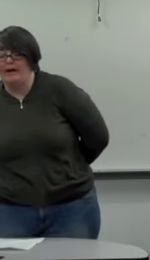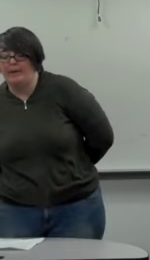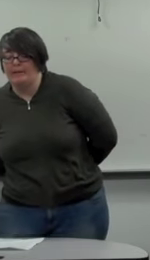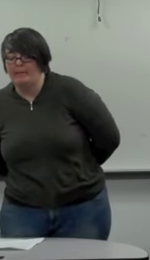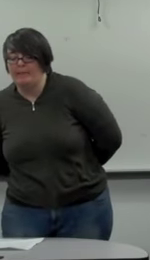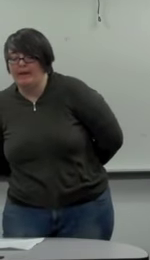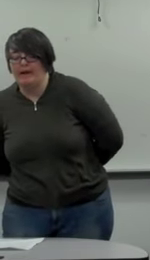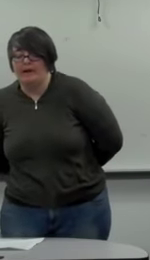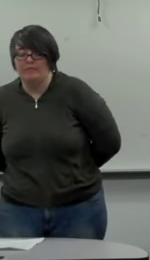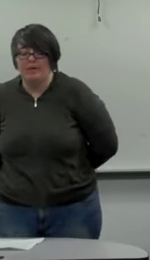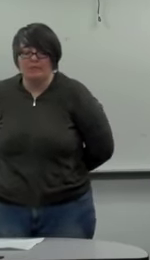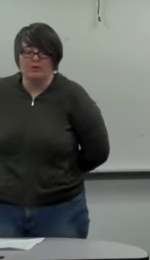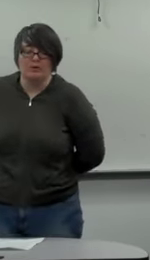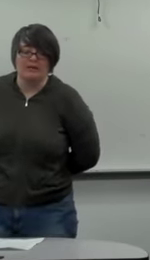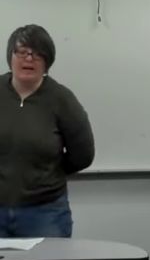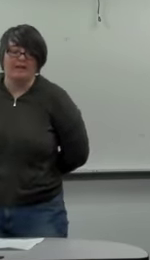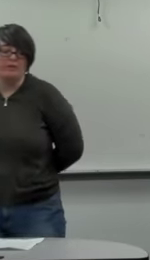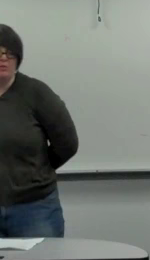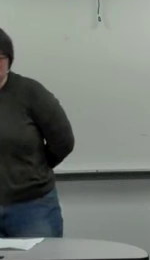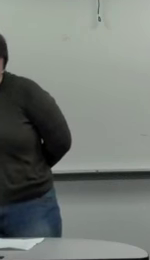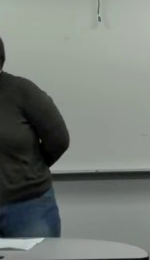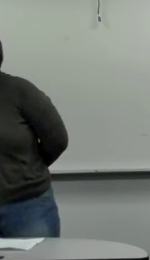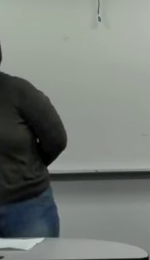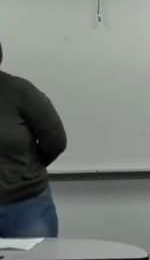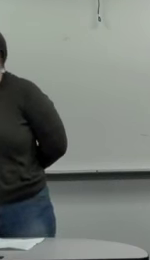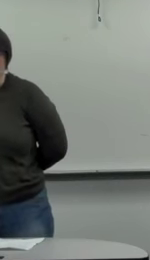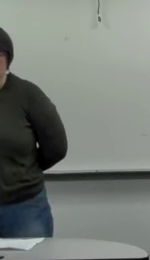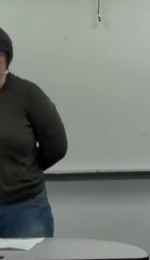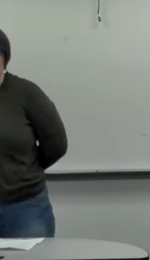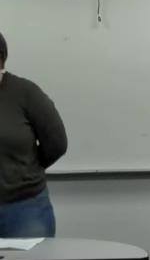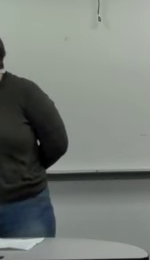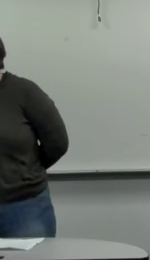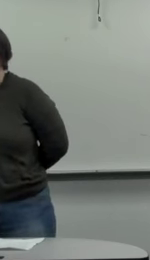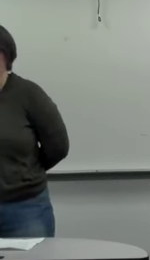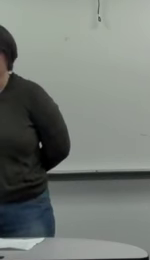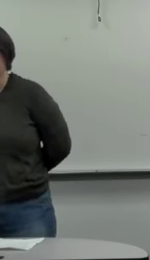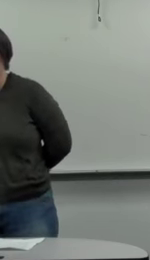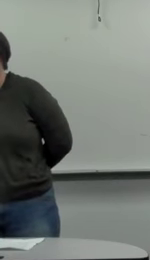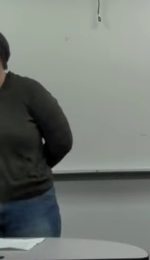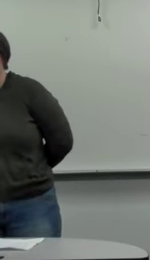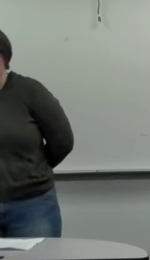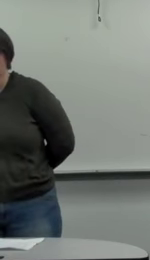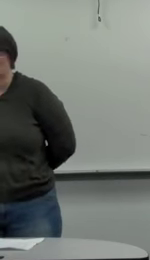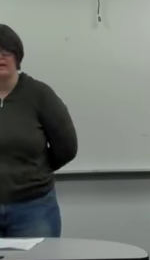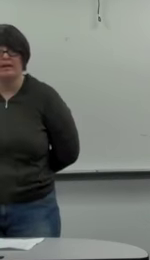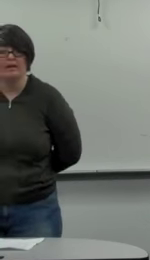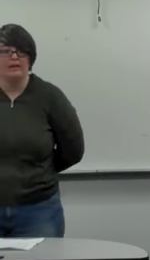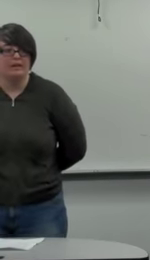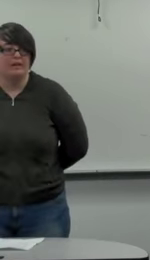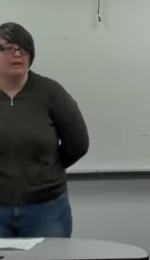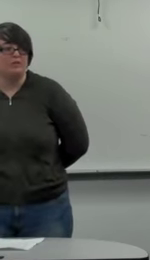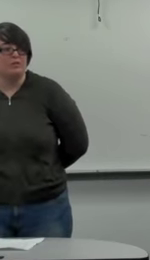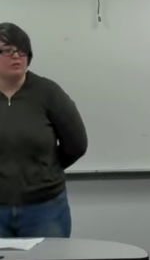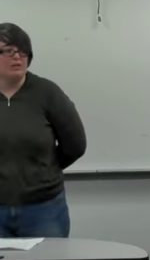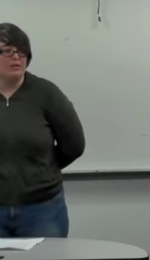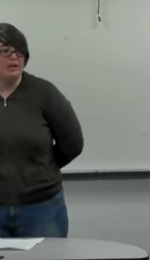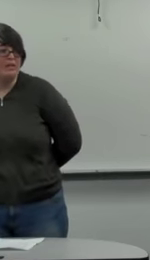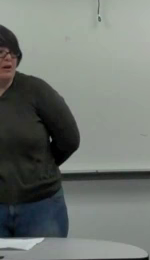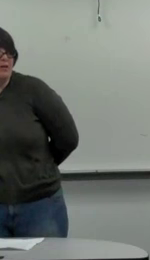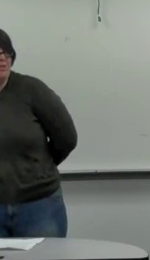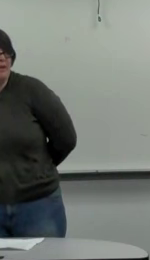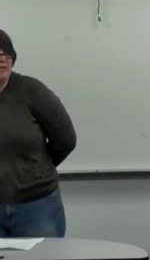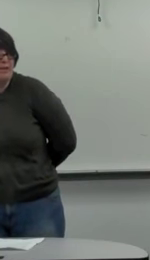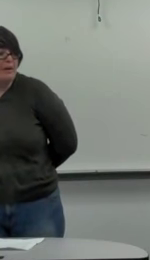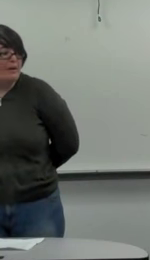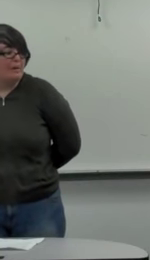people who are diagnosed with schizophrenia have a much higher level of this toxoplasm antibody. They also show